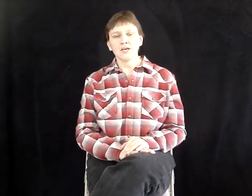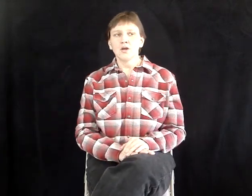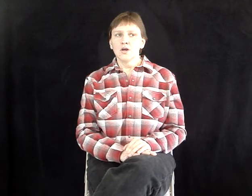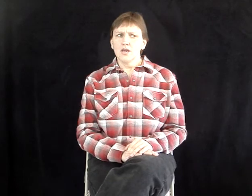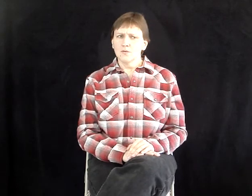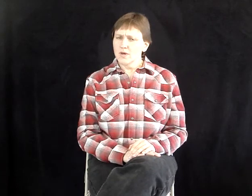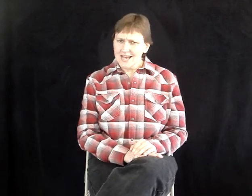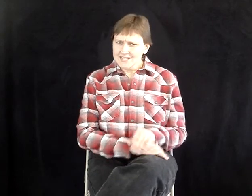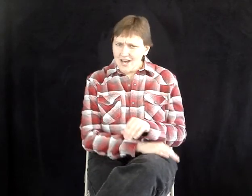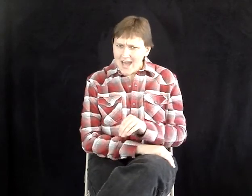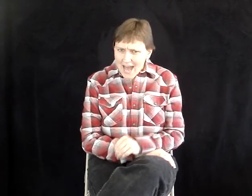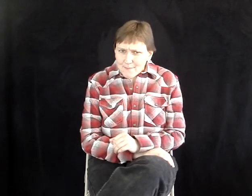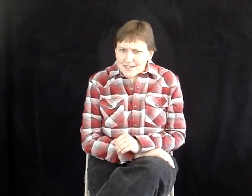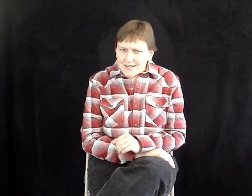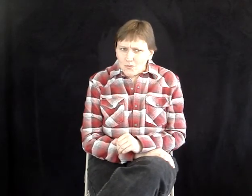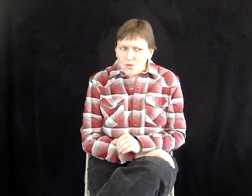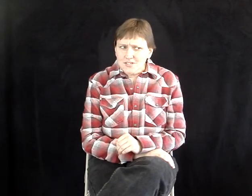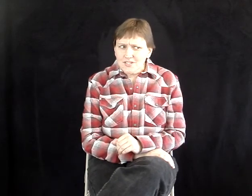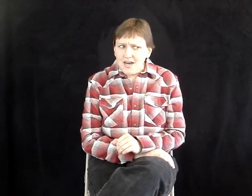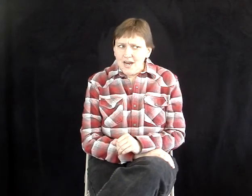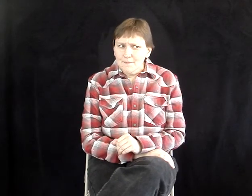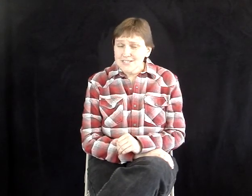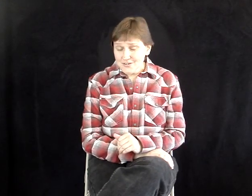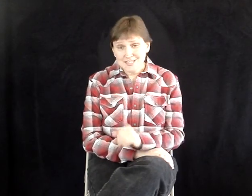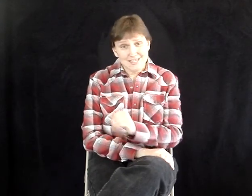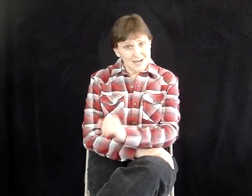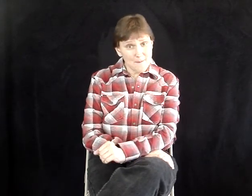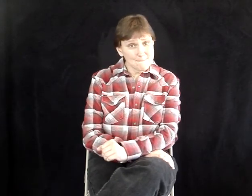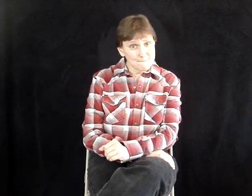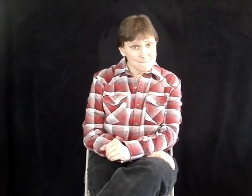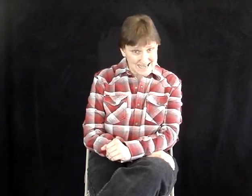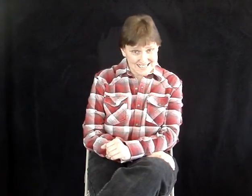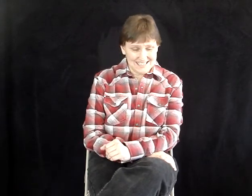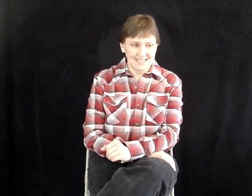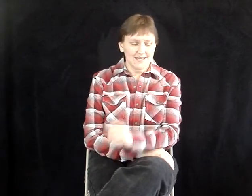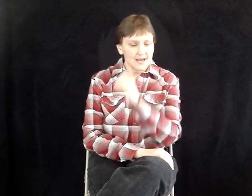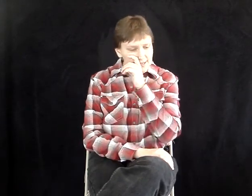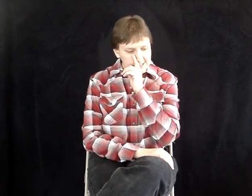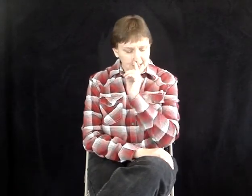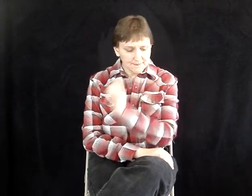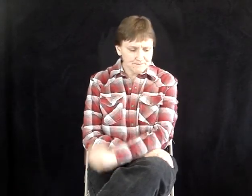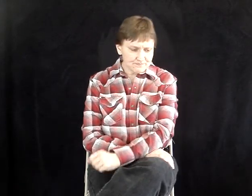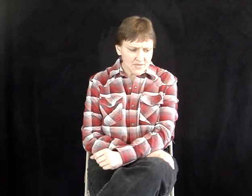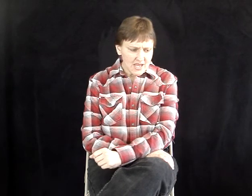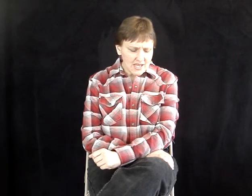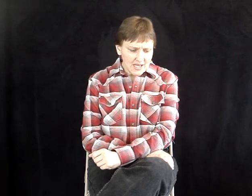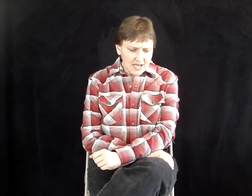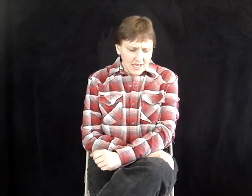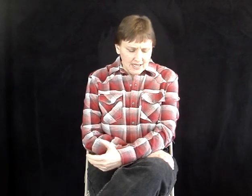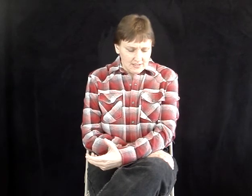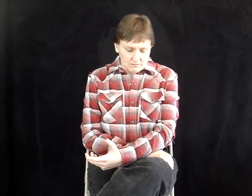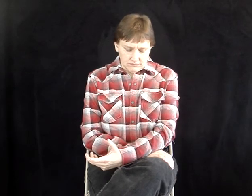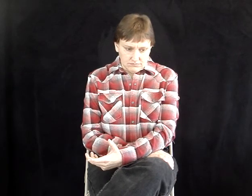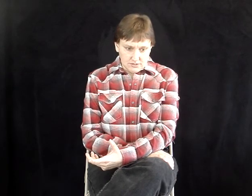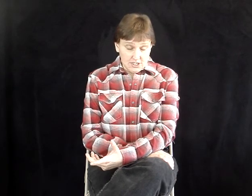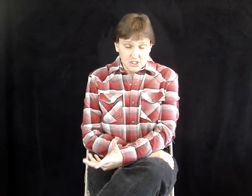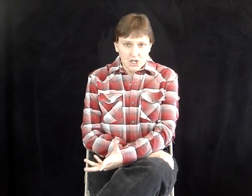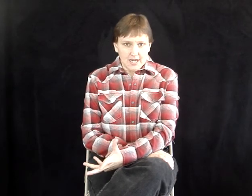and what I saw happen was seriously amazing and shocking.